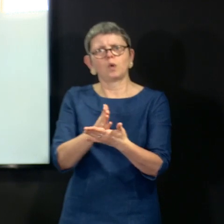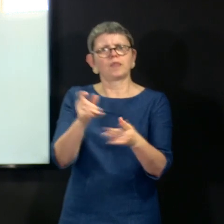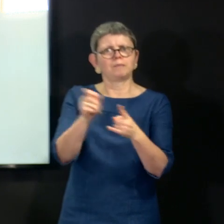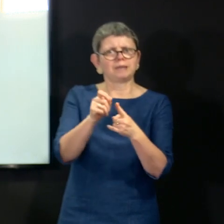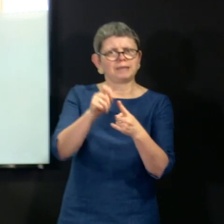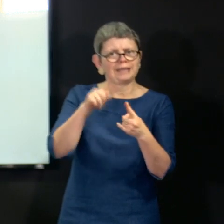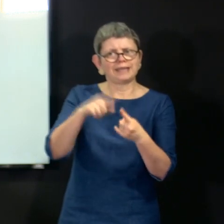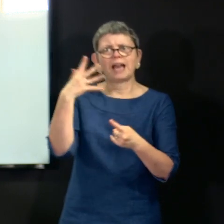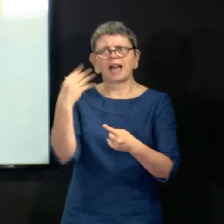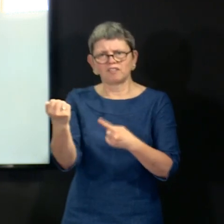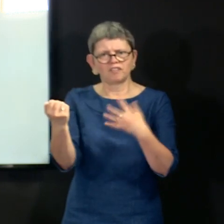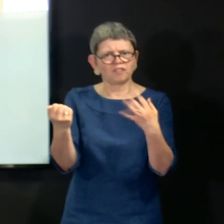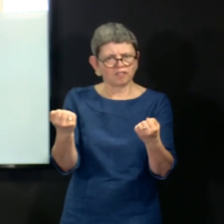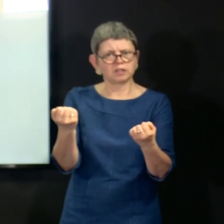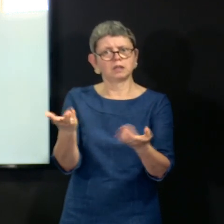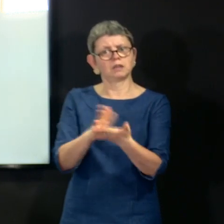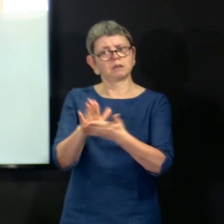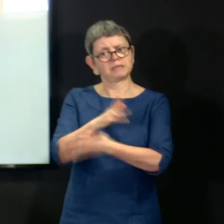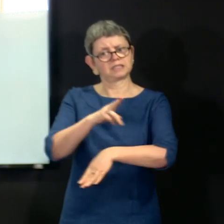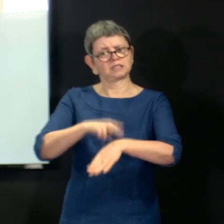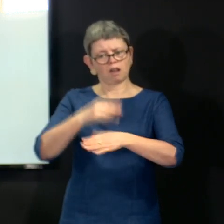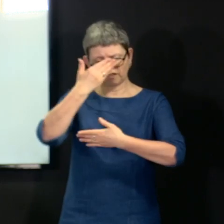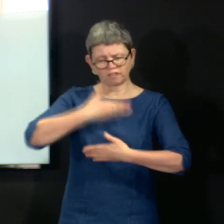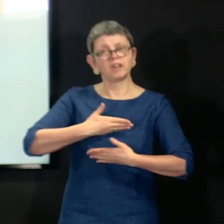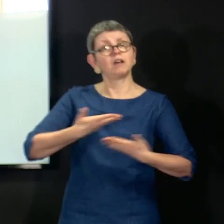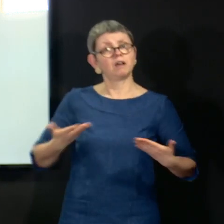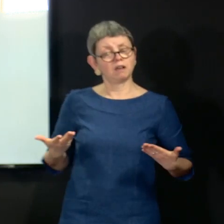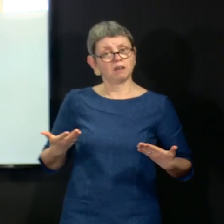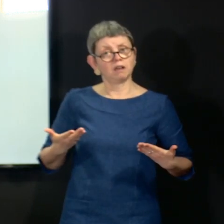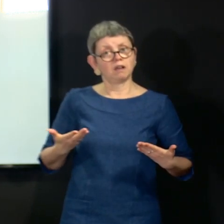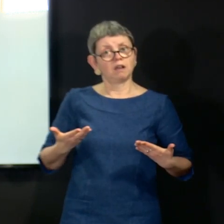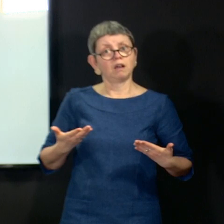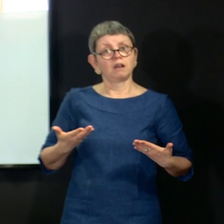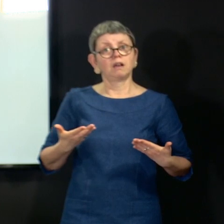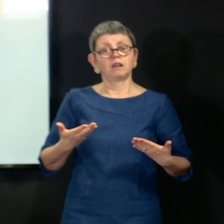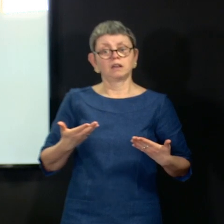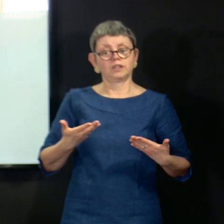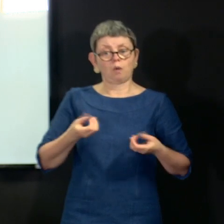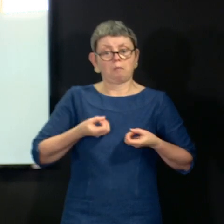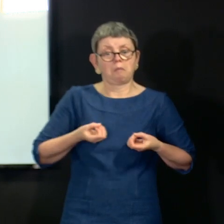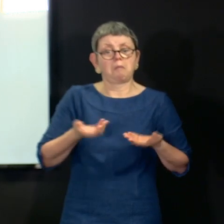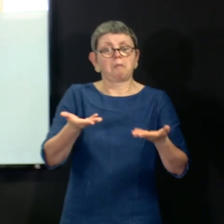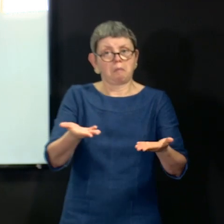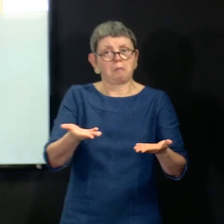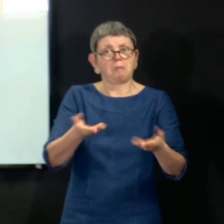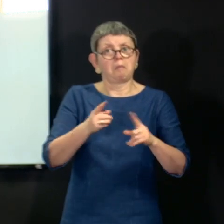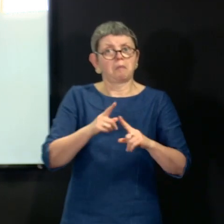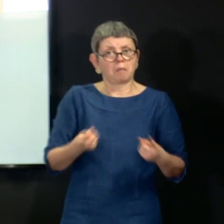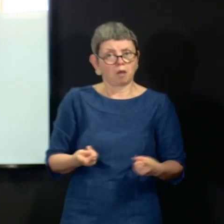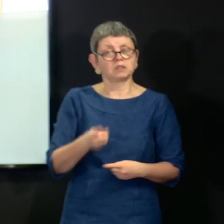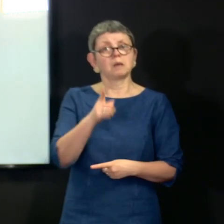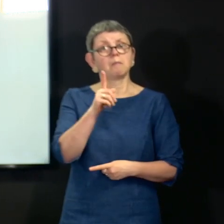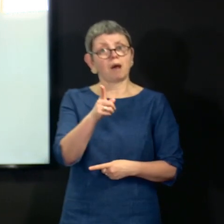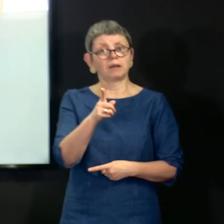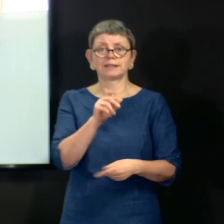equipment and that that is a protection against that bridge being effective. But the most effective